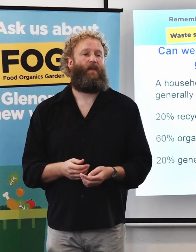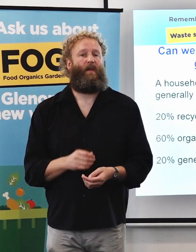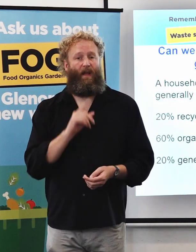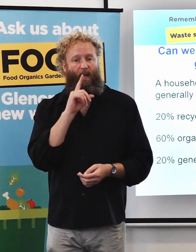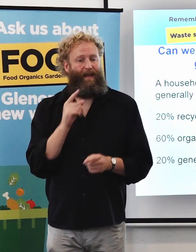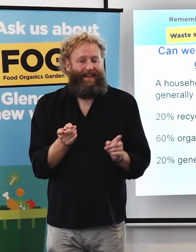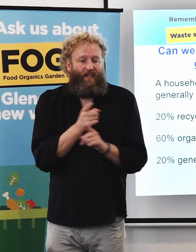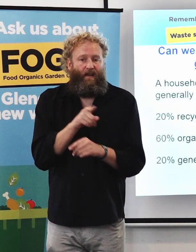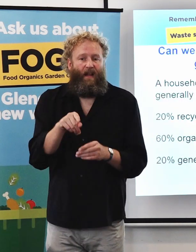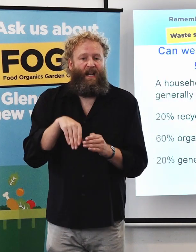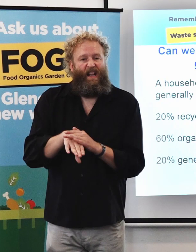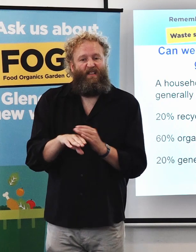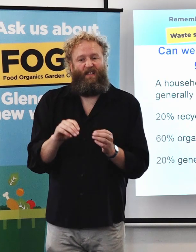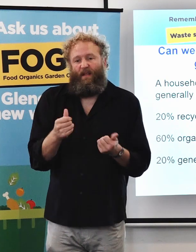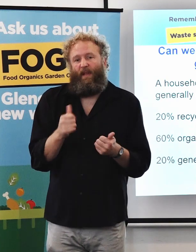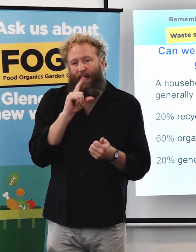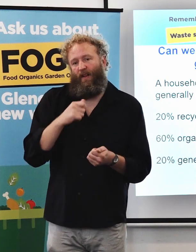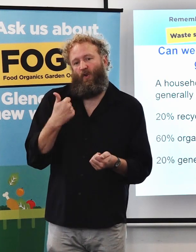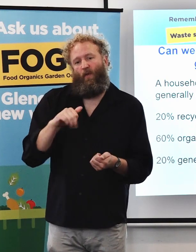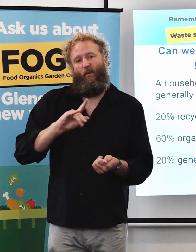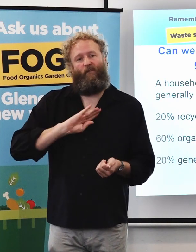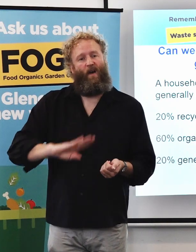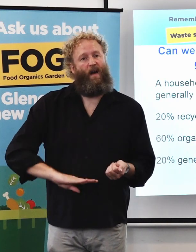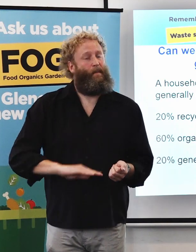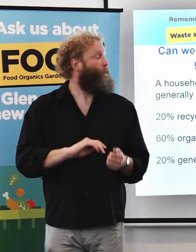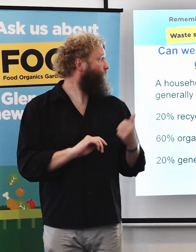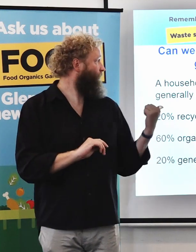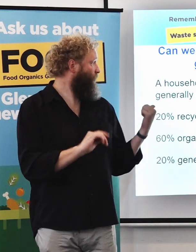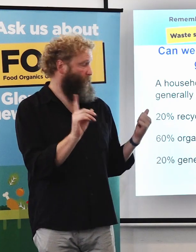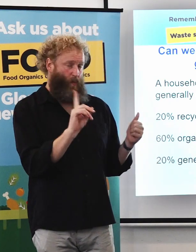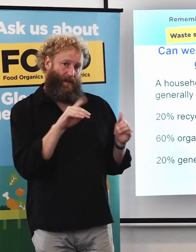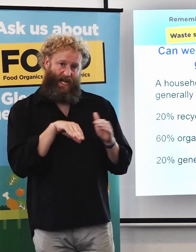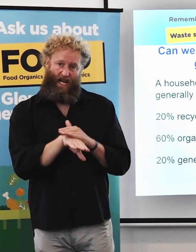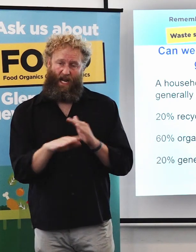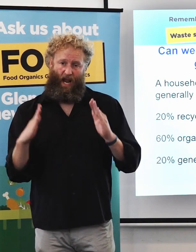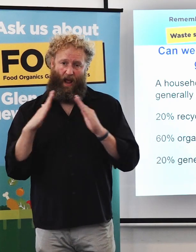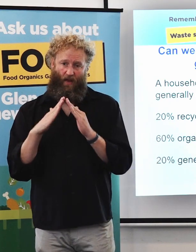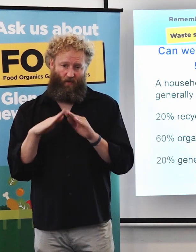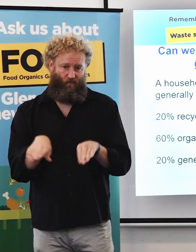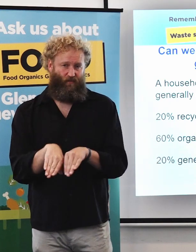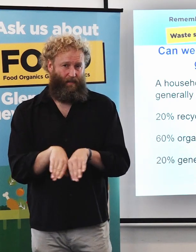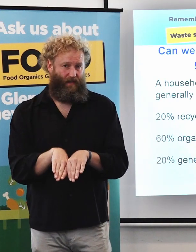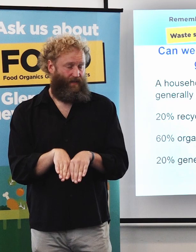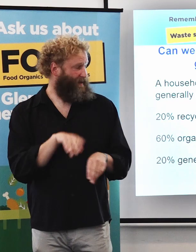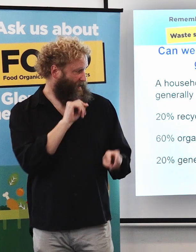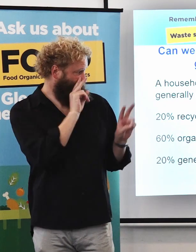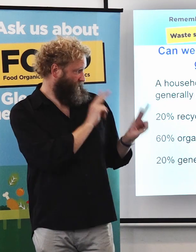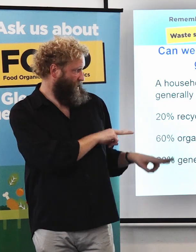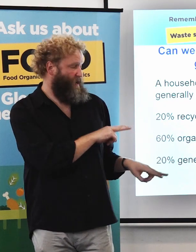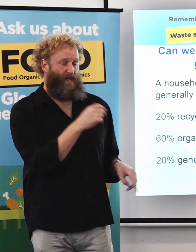So I've got here a diagram on what a household garbage bin is made up of and 60% of that is organic or compostable. So